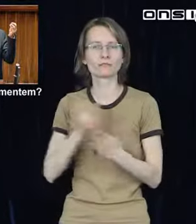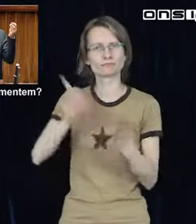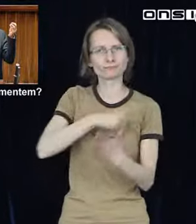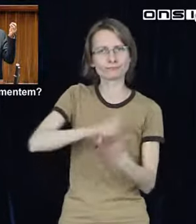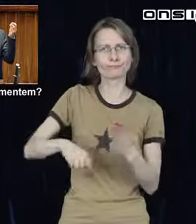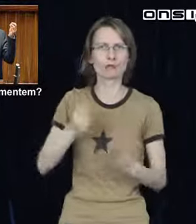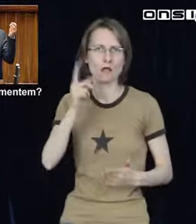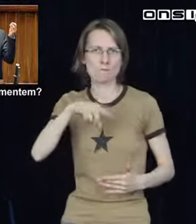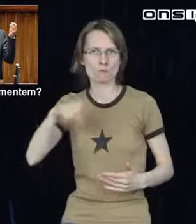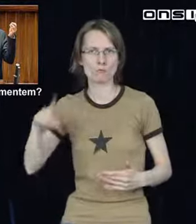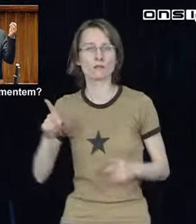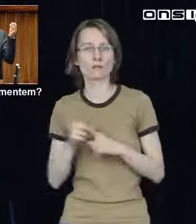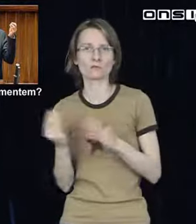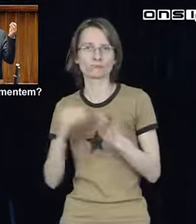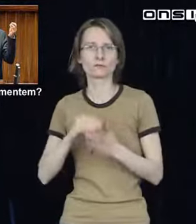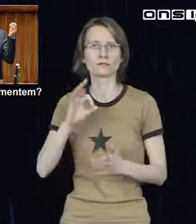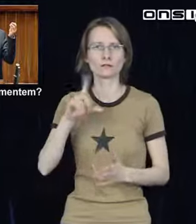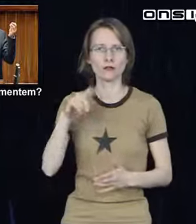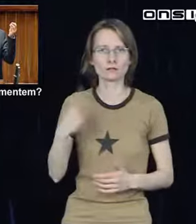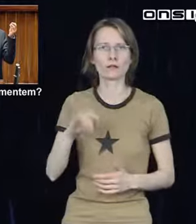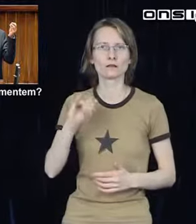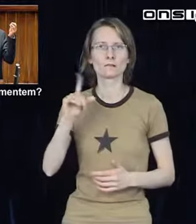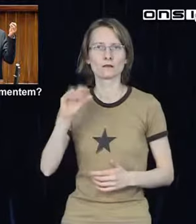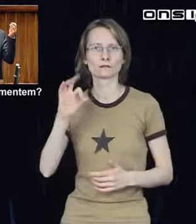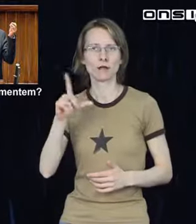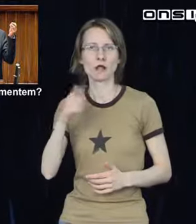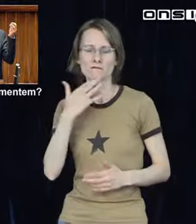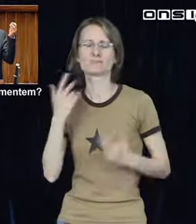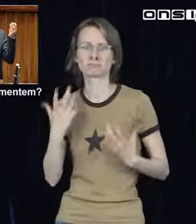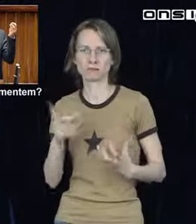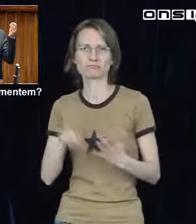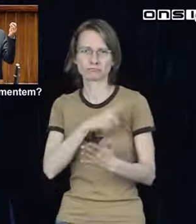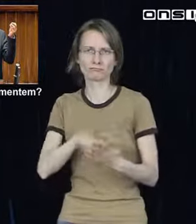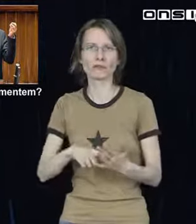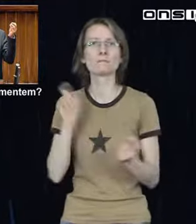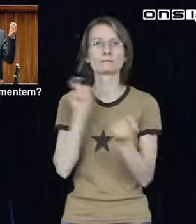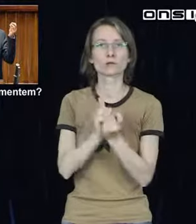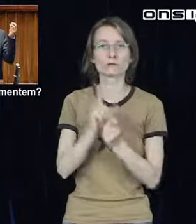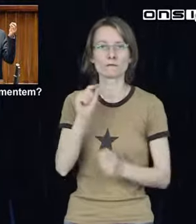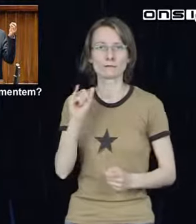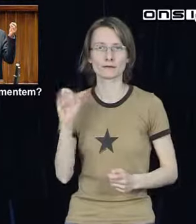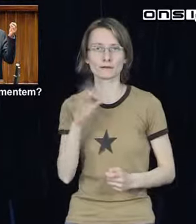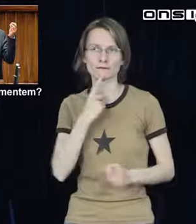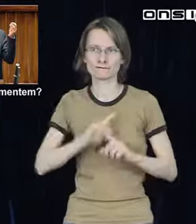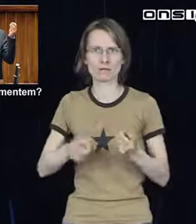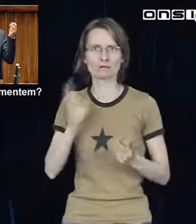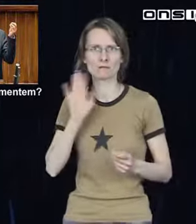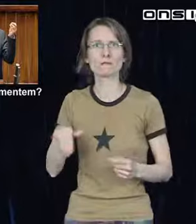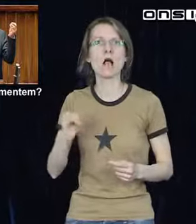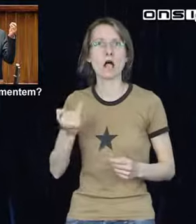drive me crazy, you slowly drive me crazy But not a big bear can't get you on my mind I sleep with